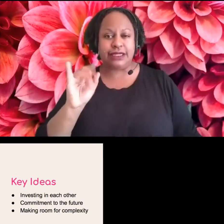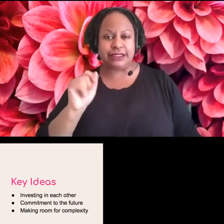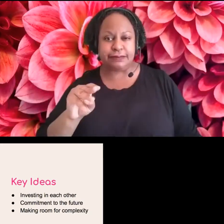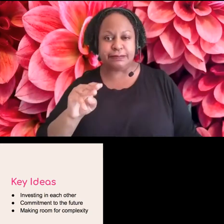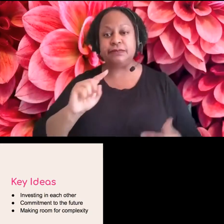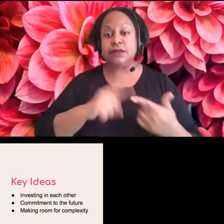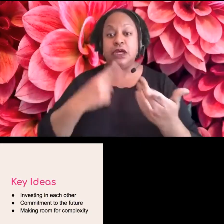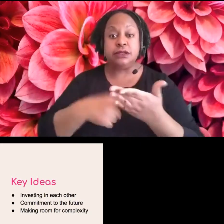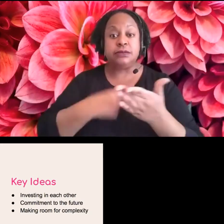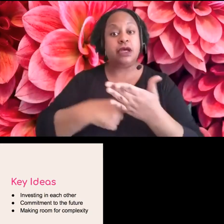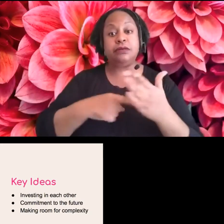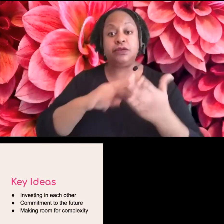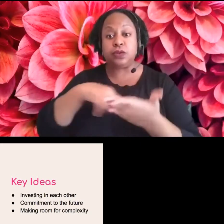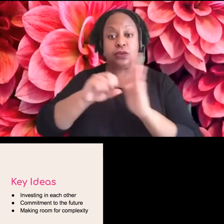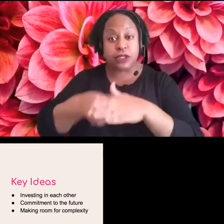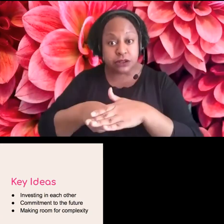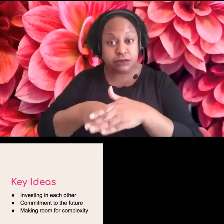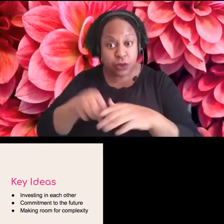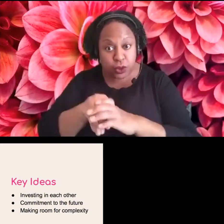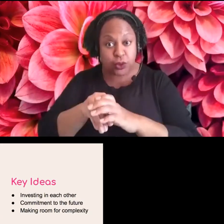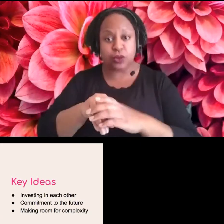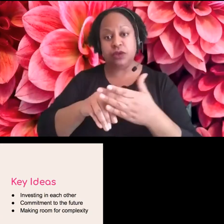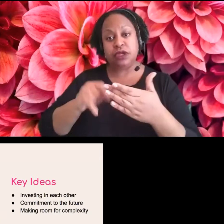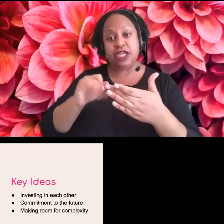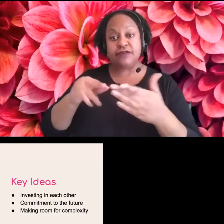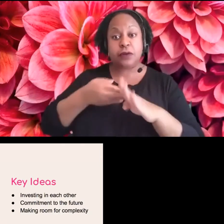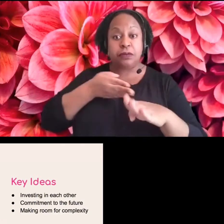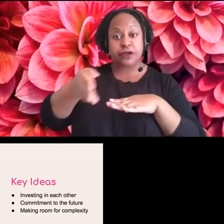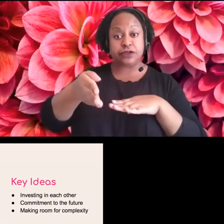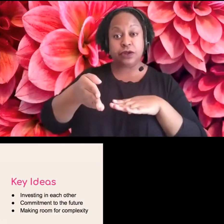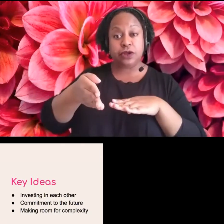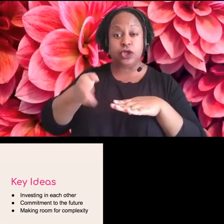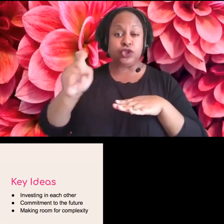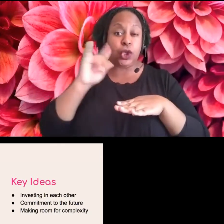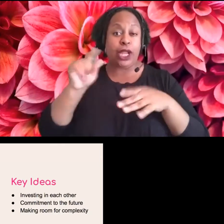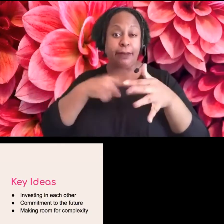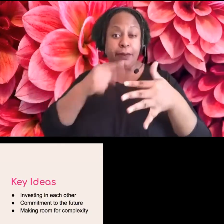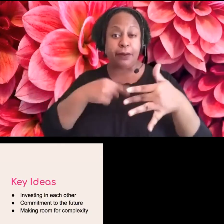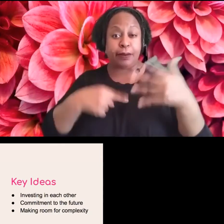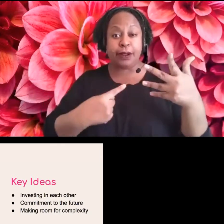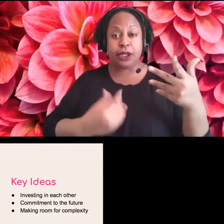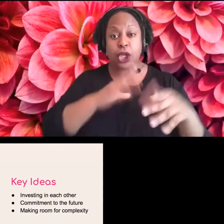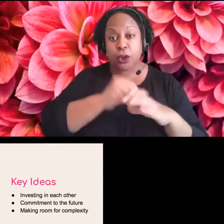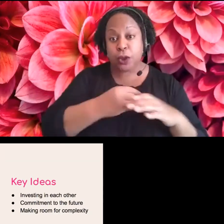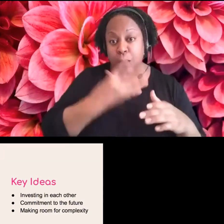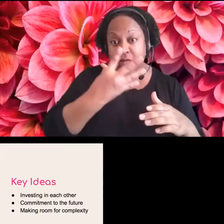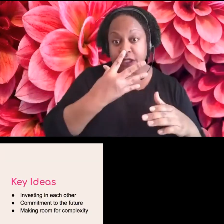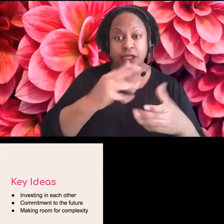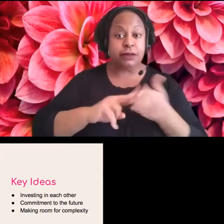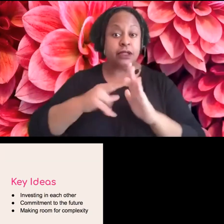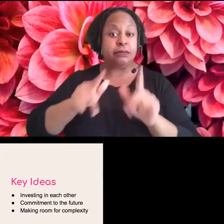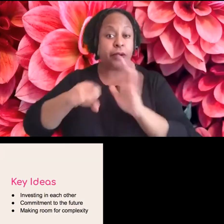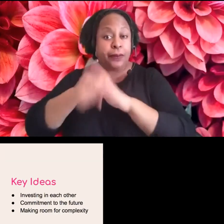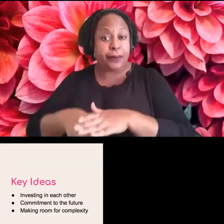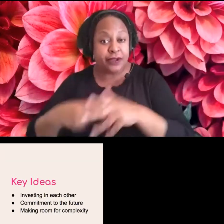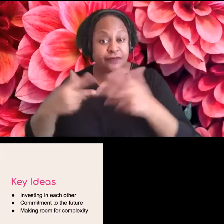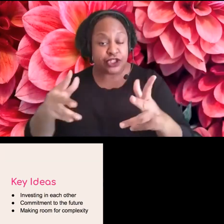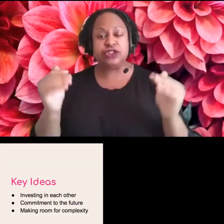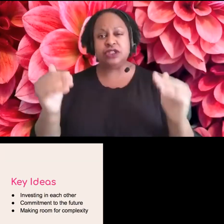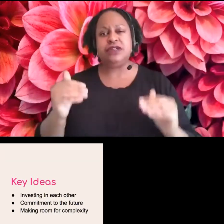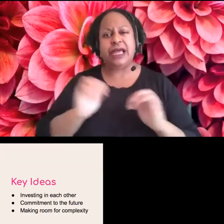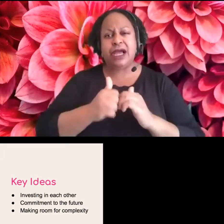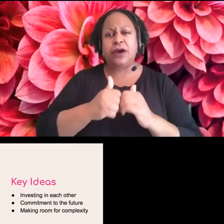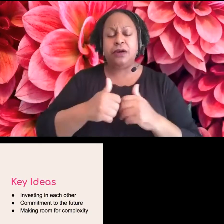the key ideas of outreach is that when we're approaching people and organizations to improve our